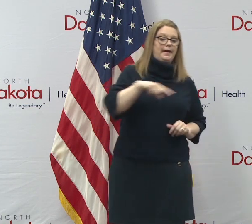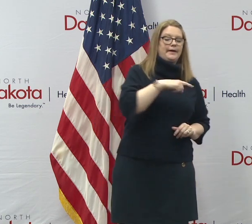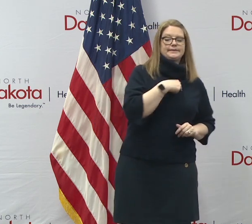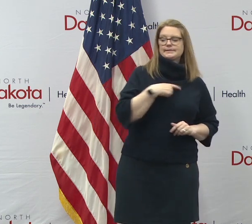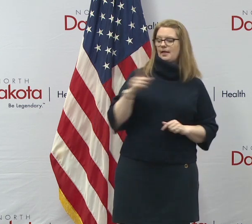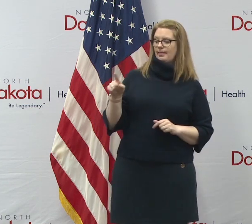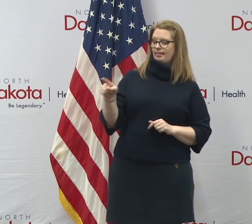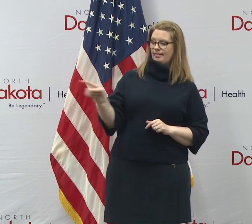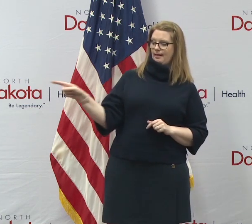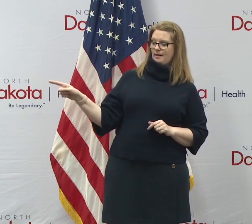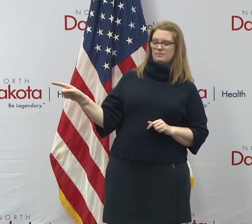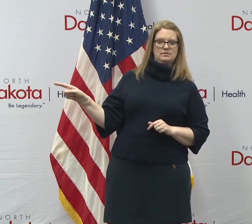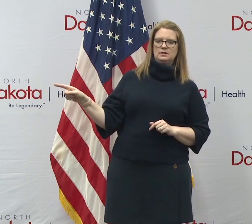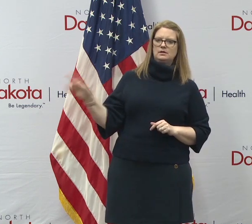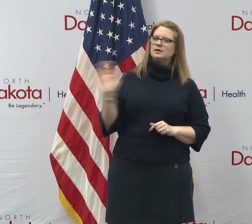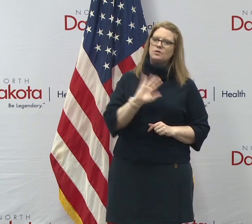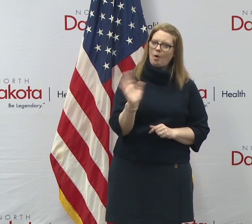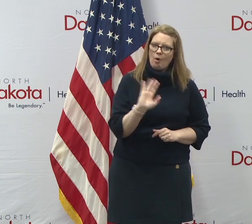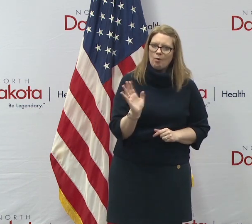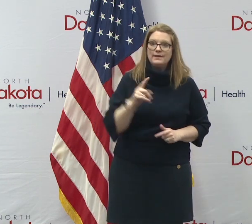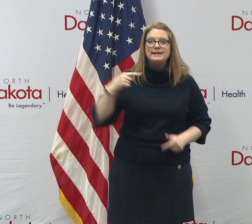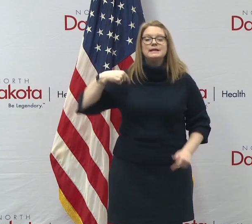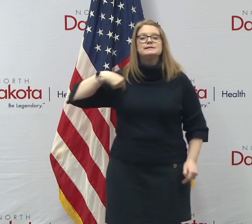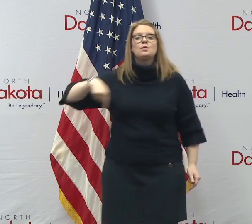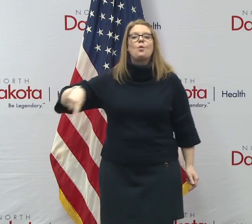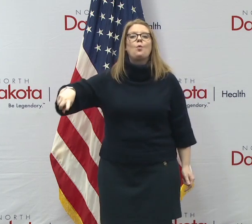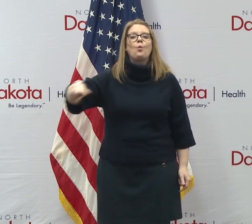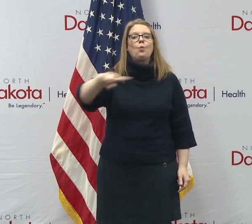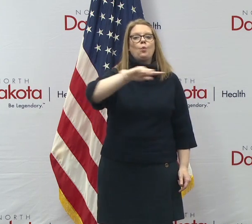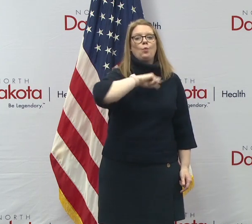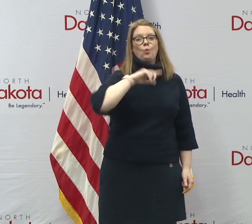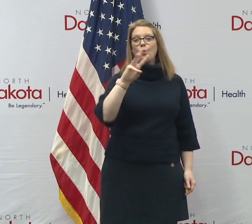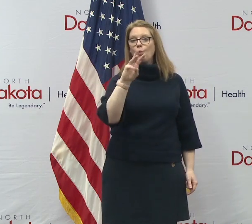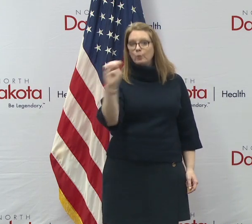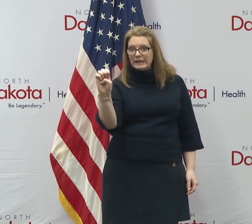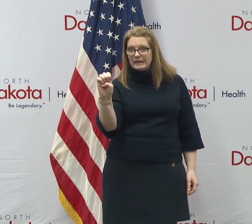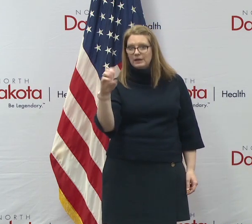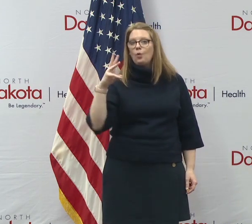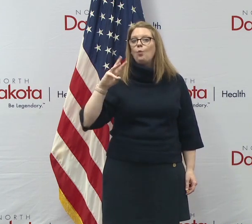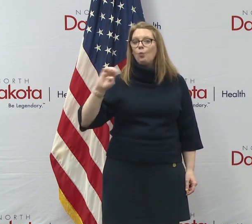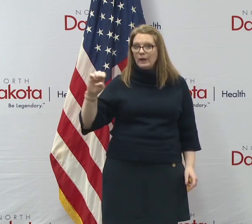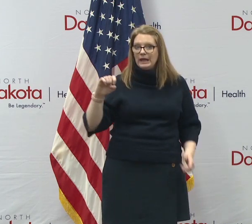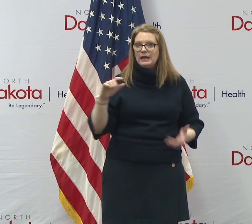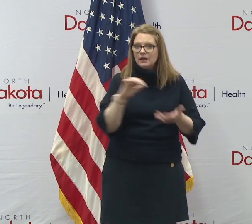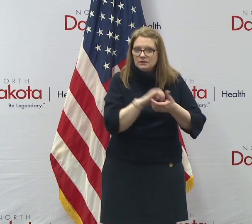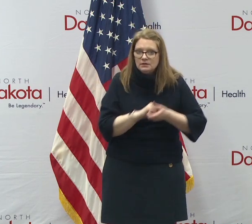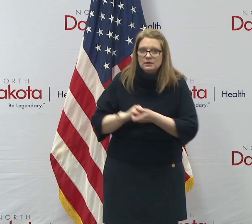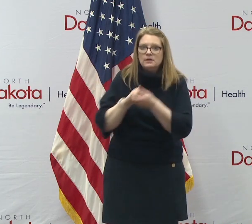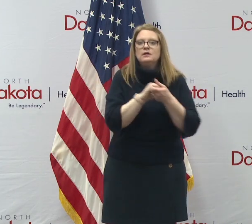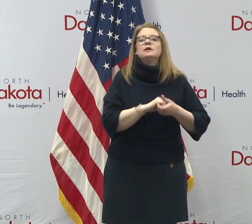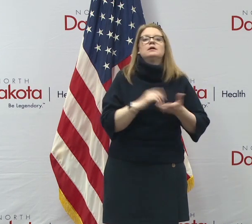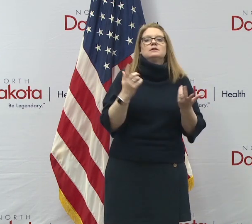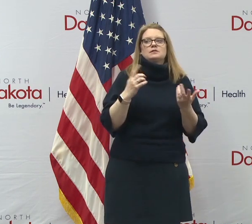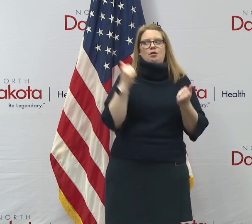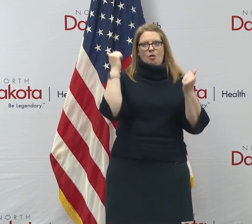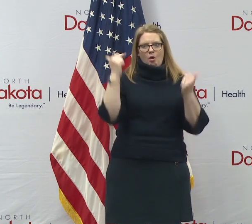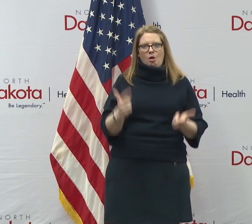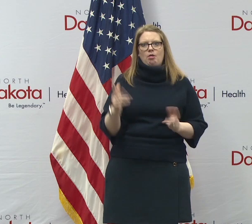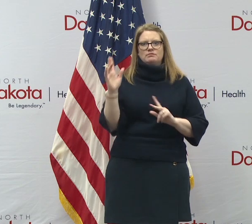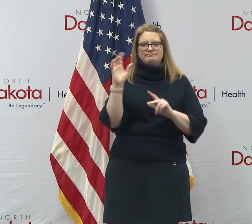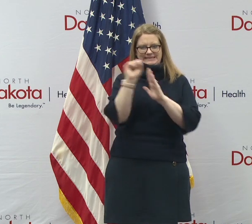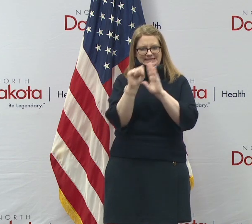to think about it more as we, because we, when we say we're in it together, uh, that means North Dakotans, Minnesotans, South Dakotans, mean,